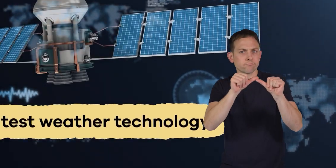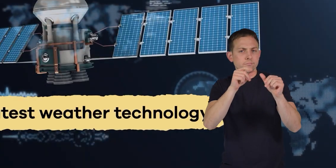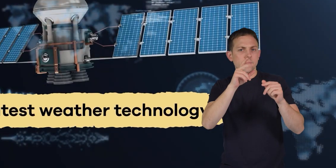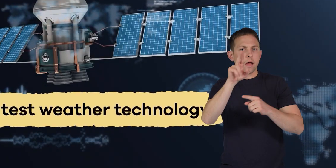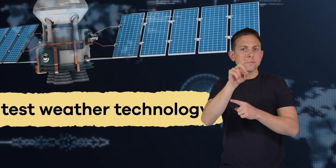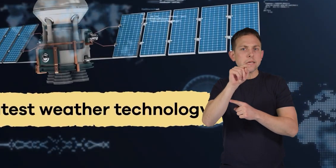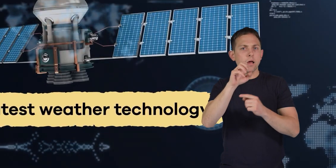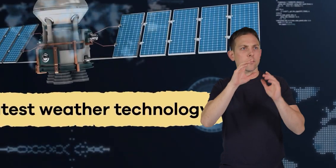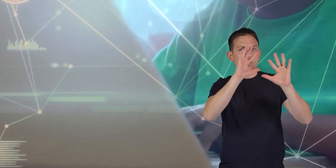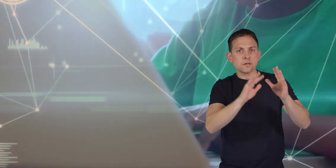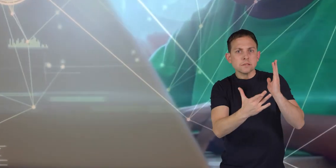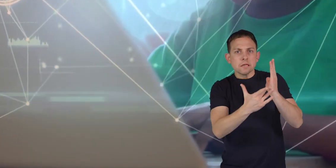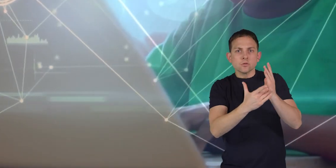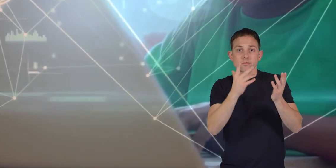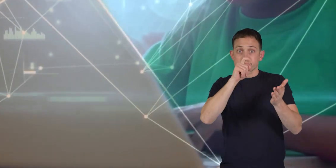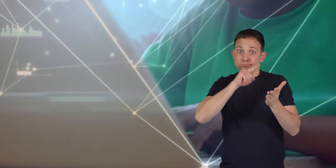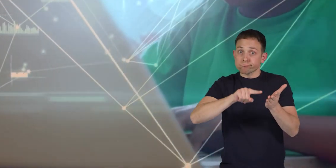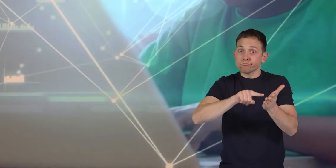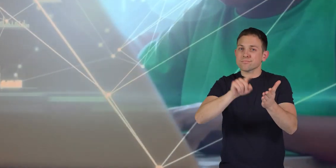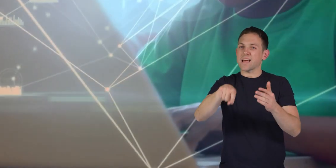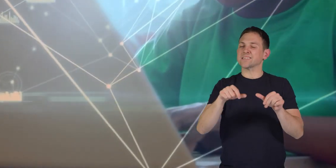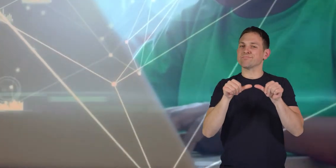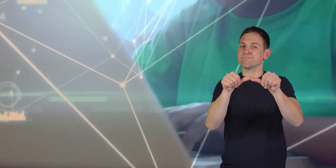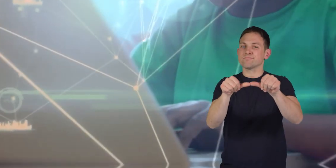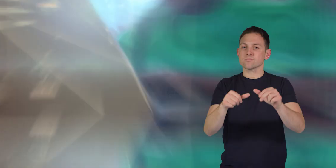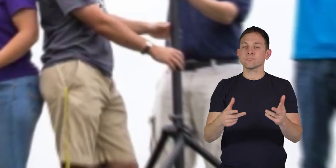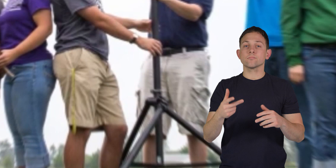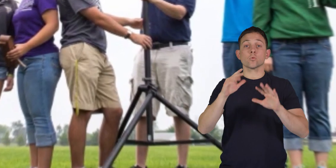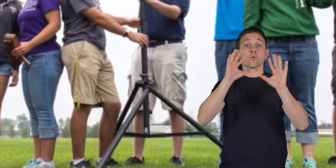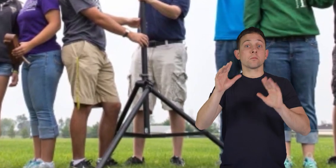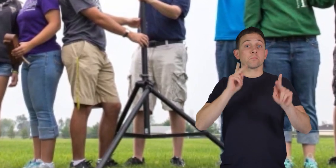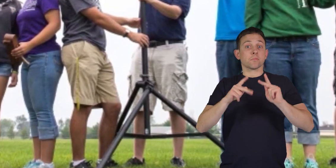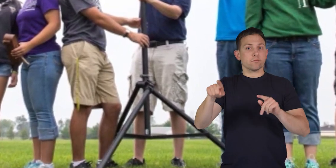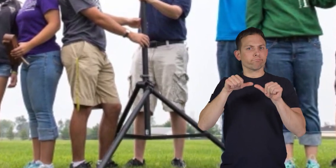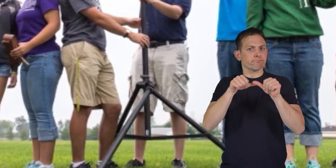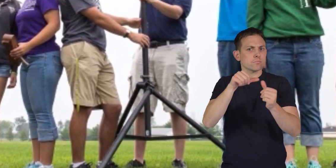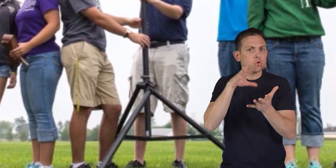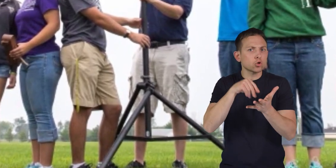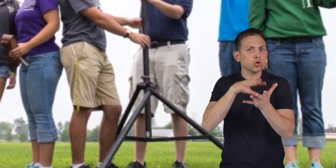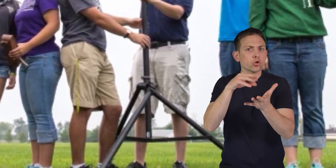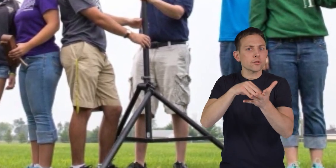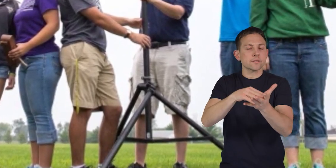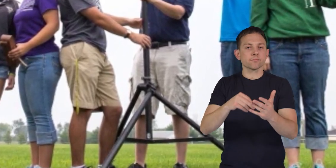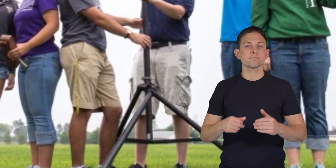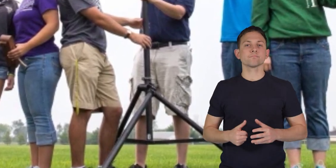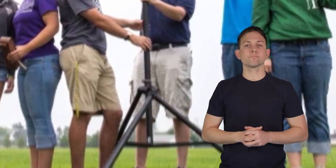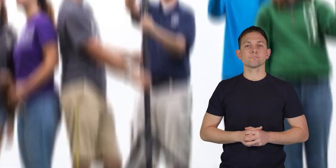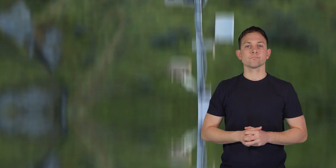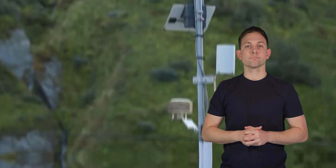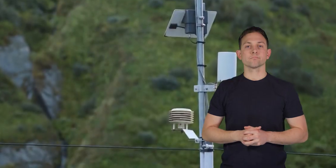date on the latest weather technology and research is also a must. Meteorologists are constantly learning.